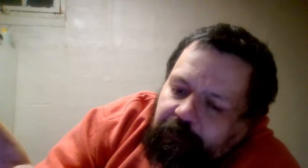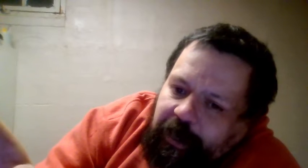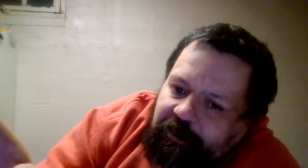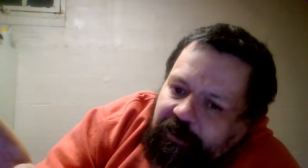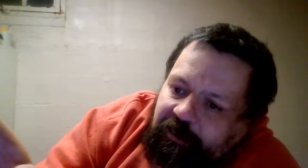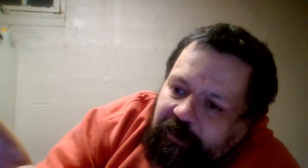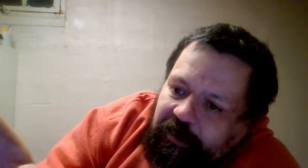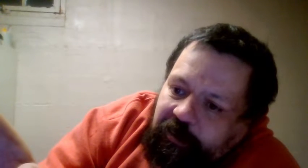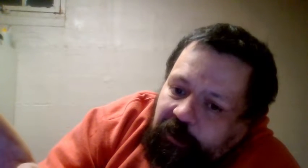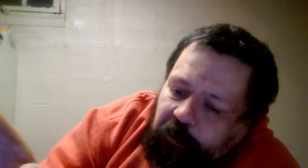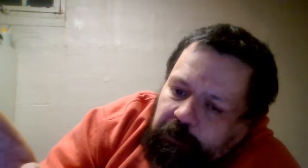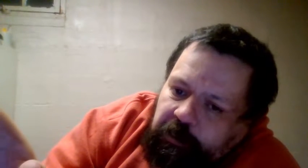matches this year.